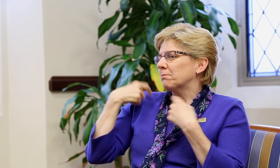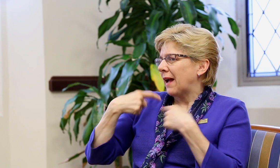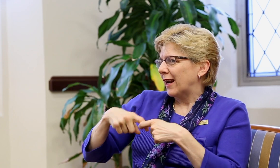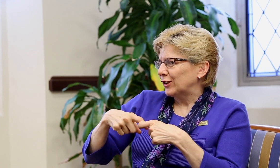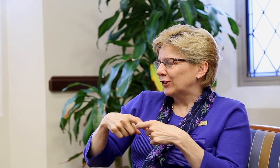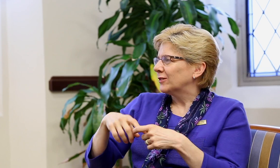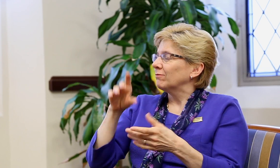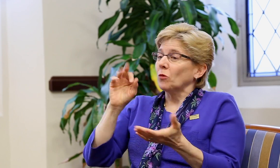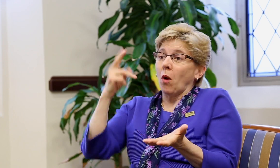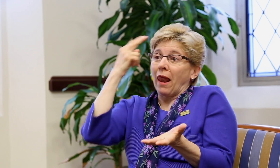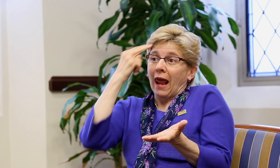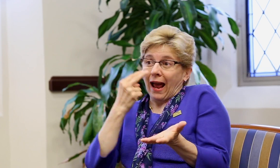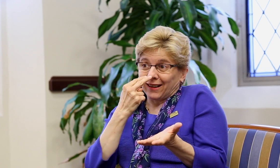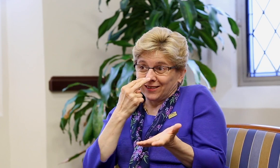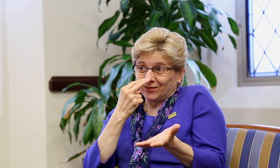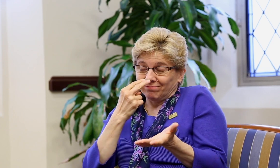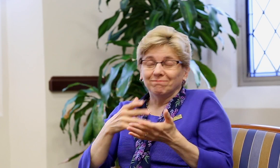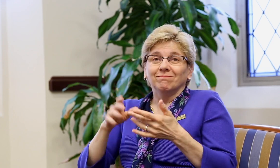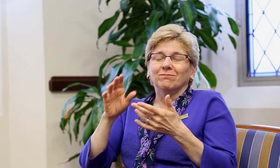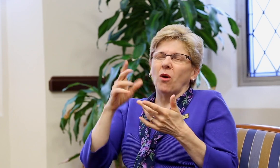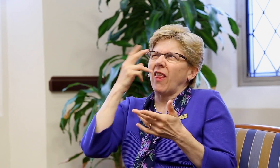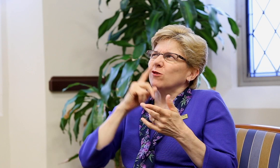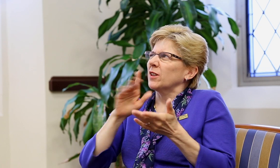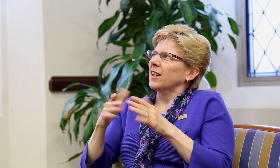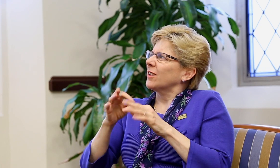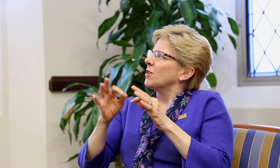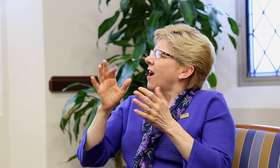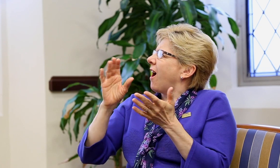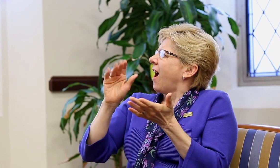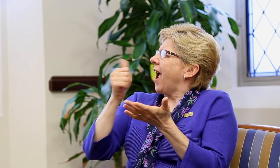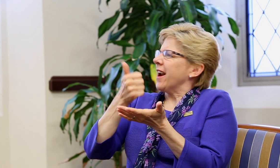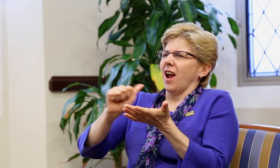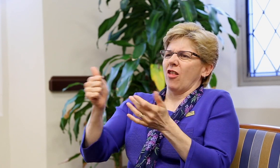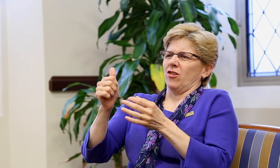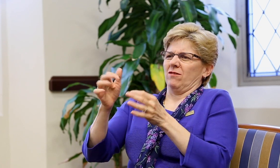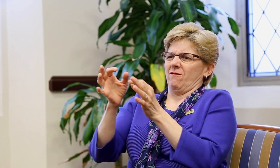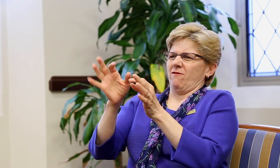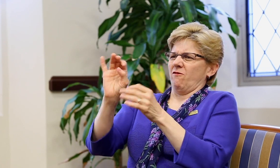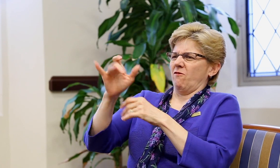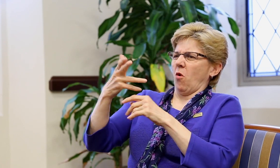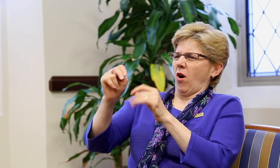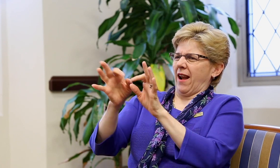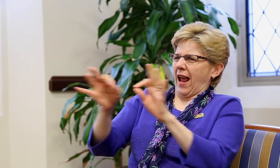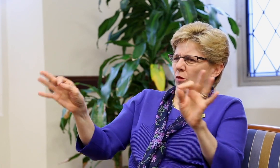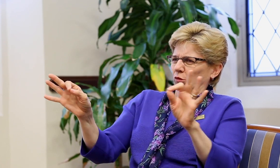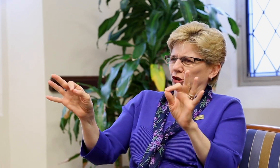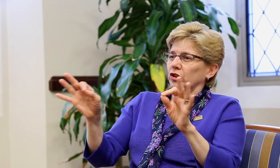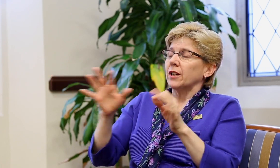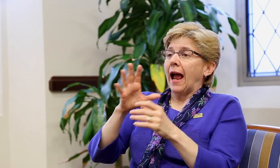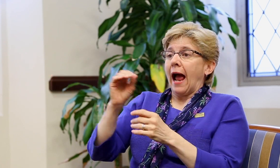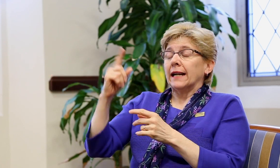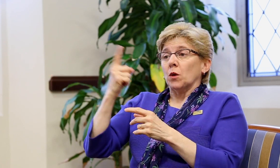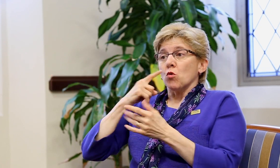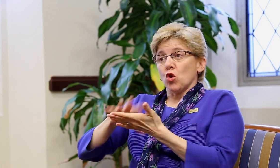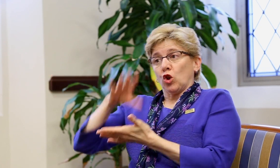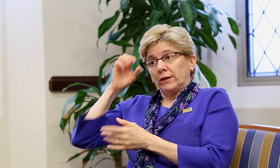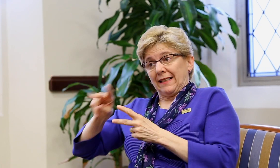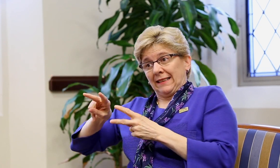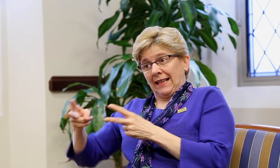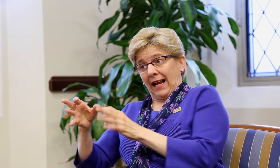or even Latin, well, Latin's kind of a dying language, but any other foreign language, and someone who then learns it as